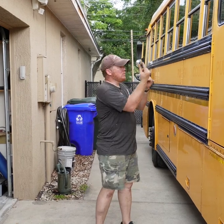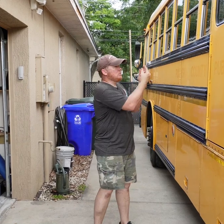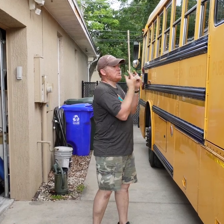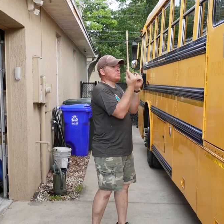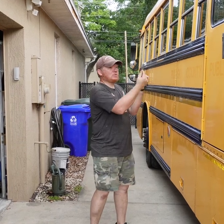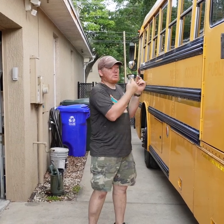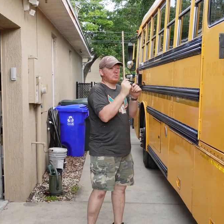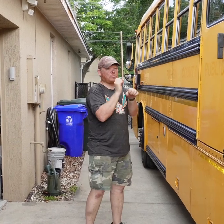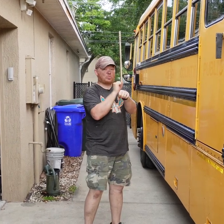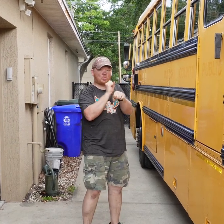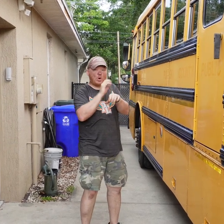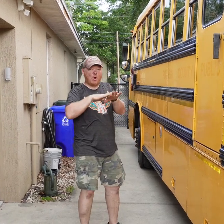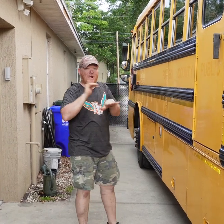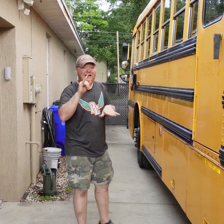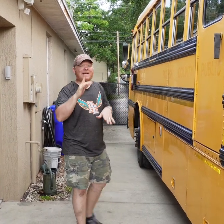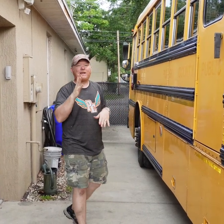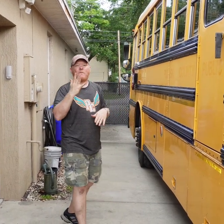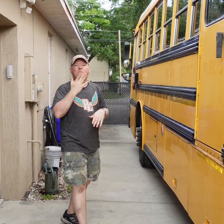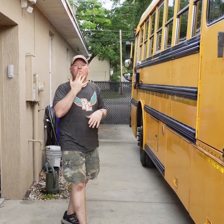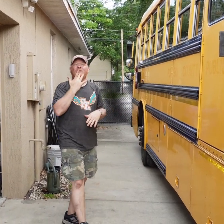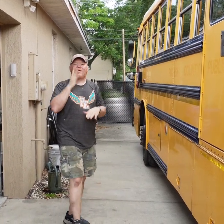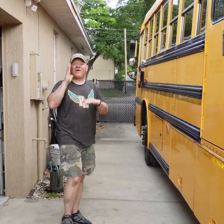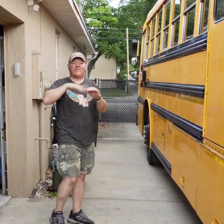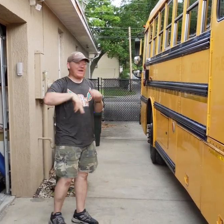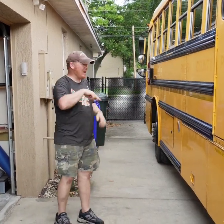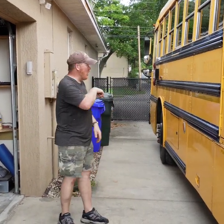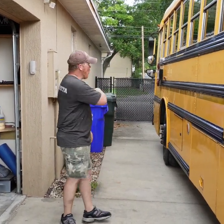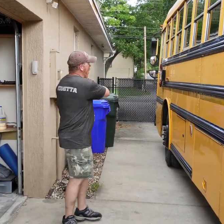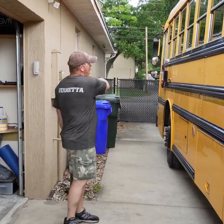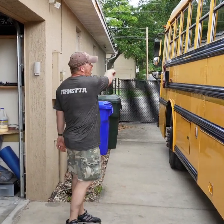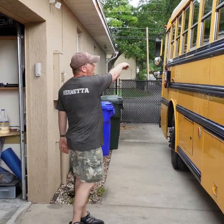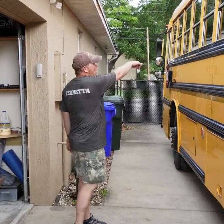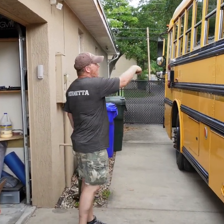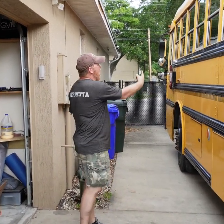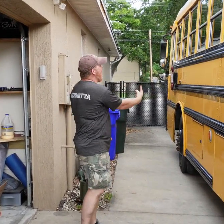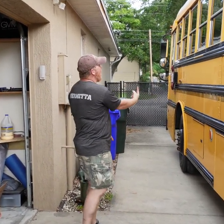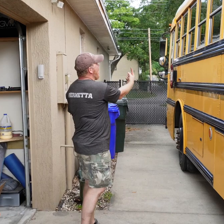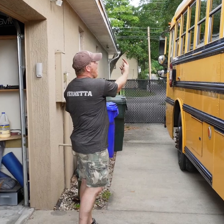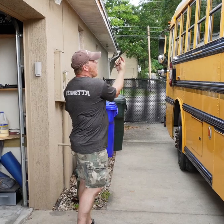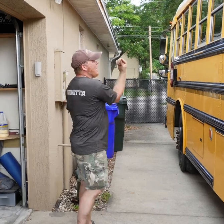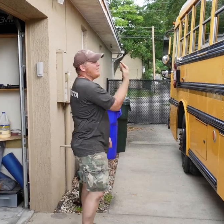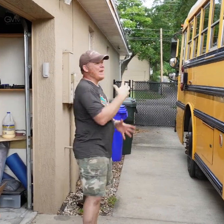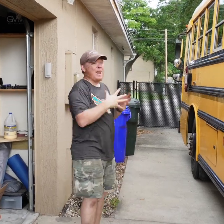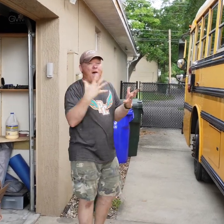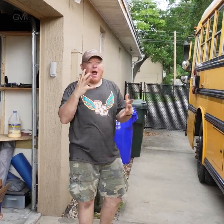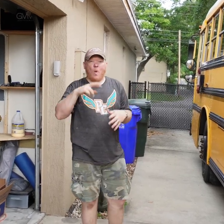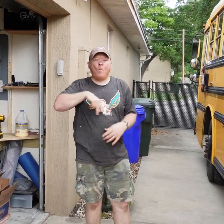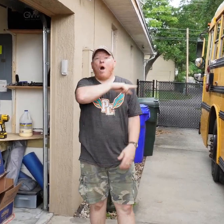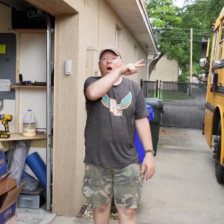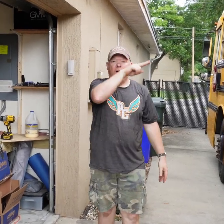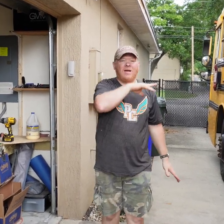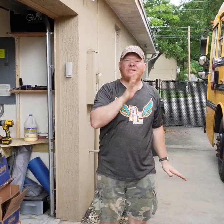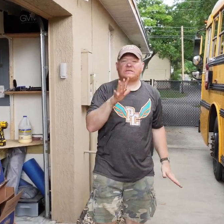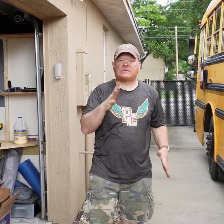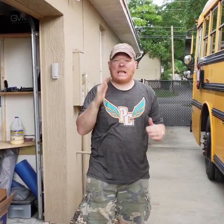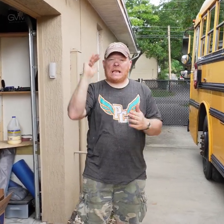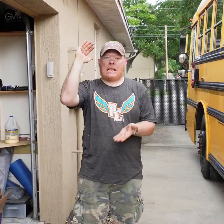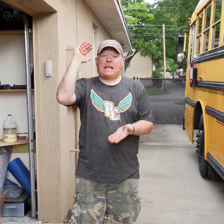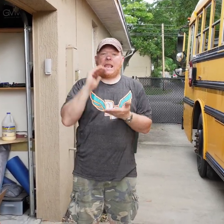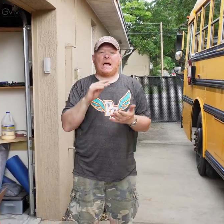I can go up and do some things inside the bus Rather than going all the way around through the door It's a lot of walking So